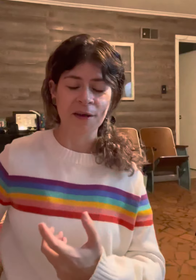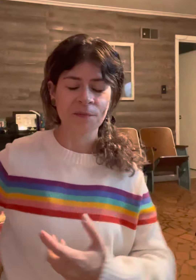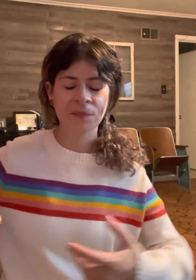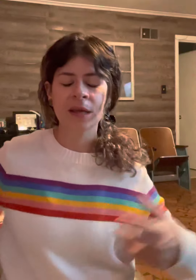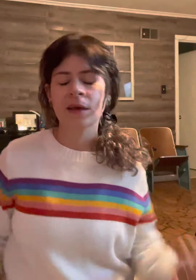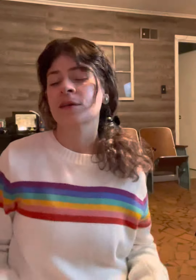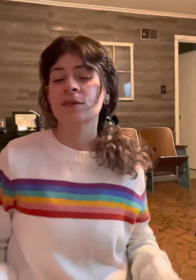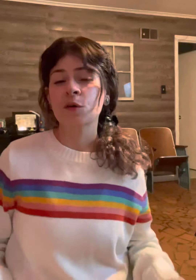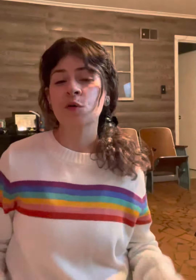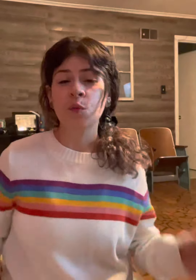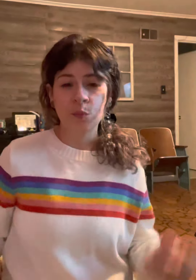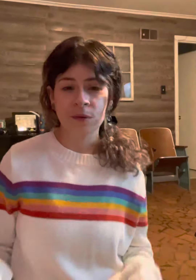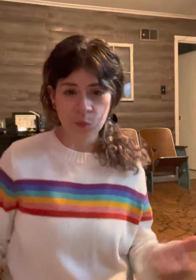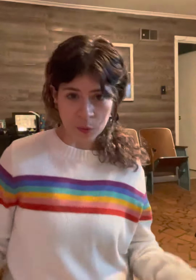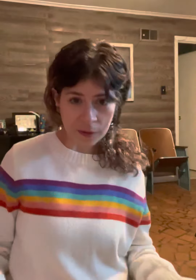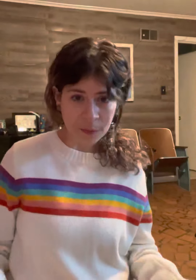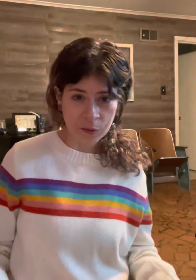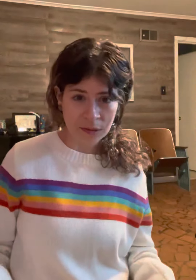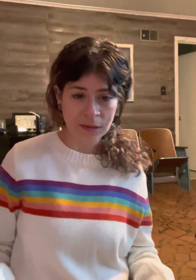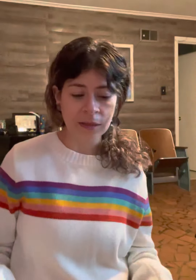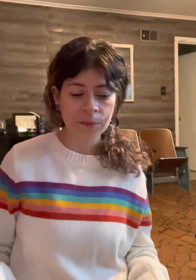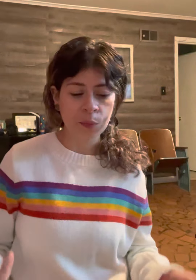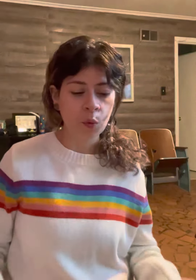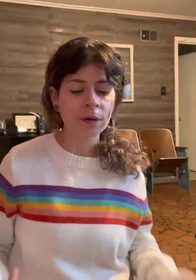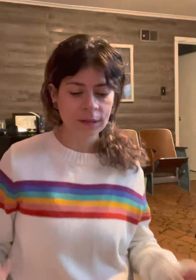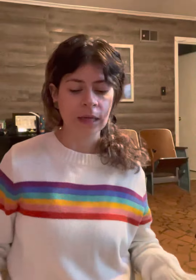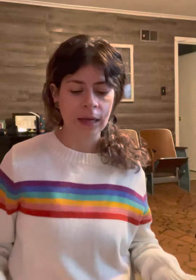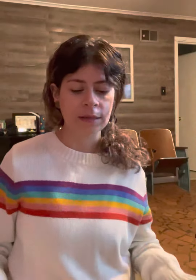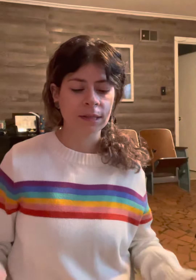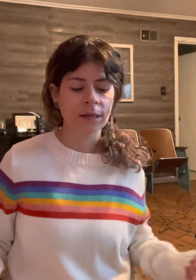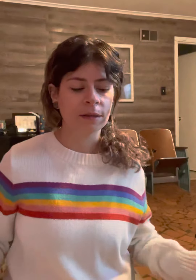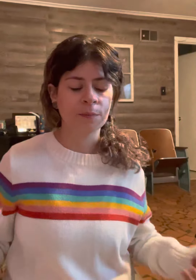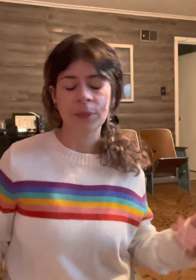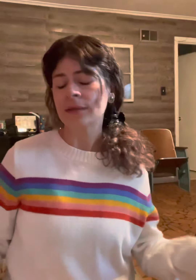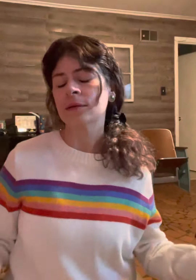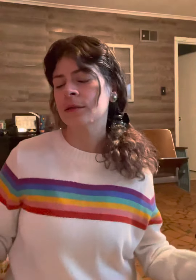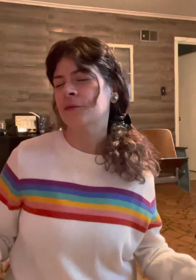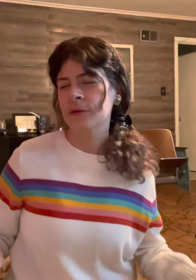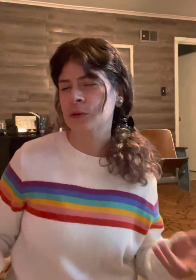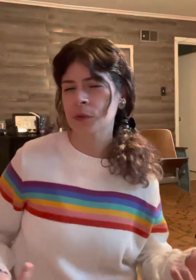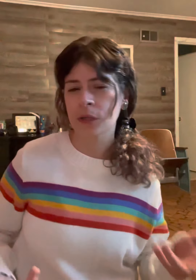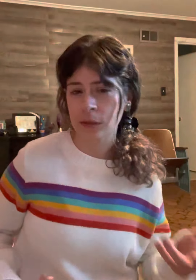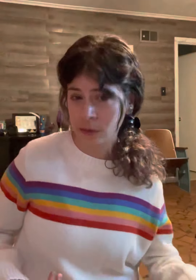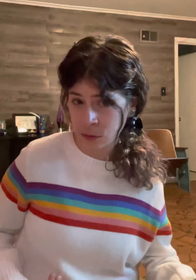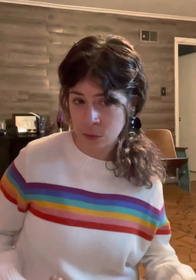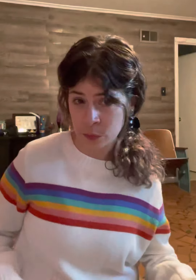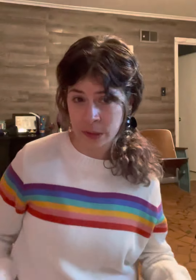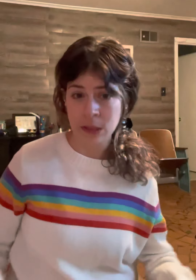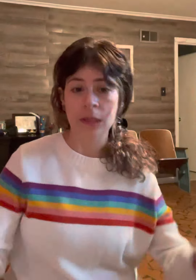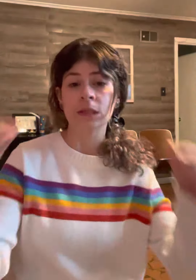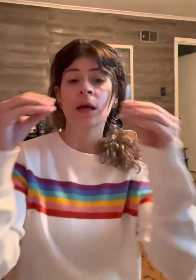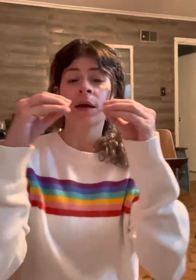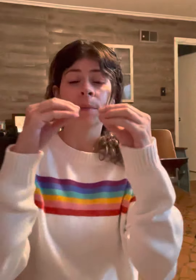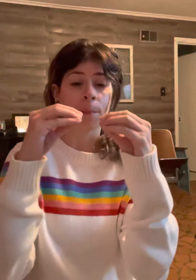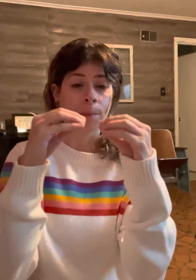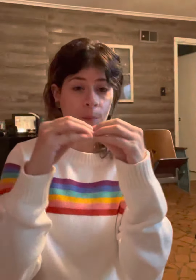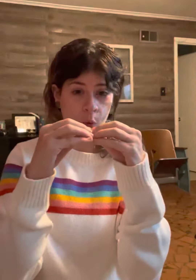So, one of the most important signs, and basically the first one that I start with, is more.